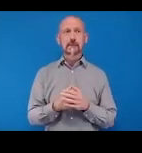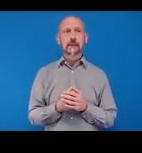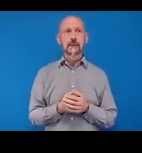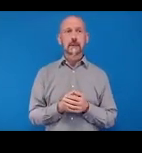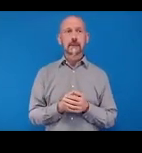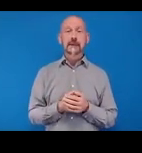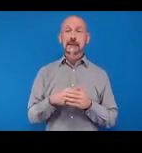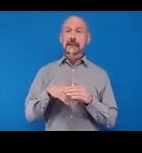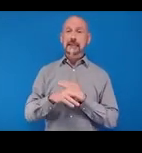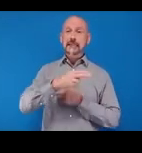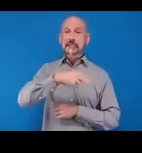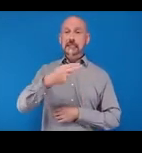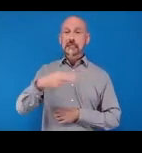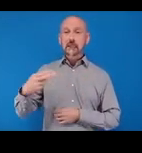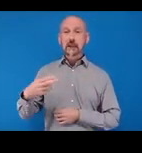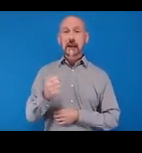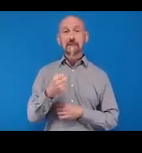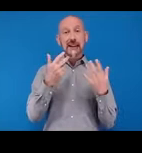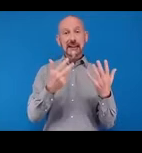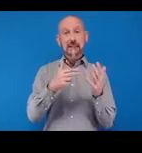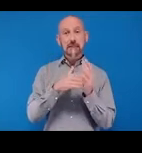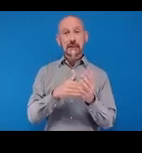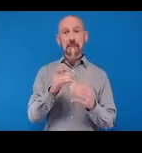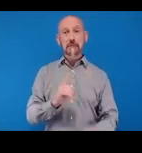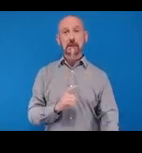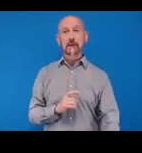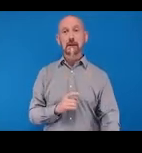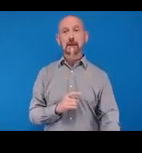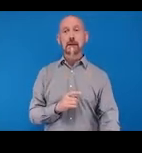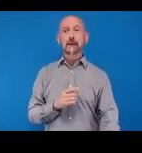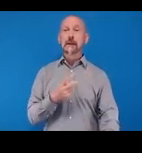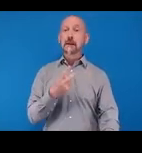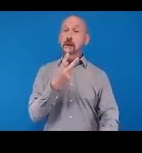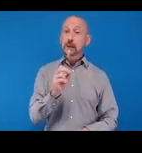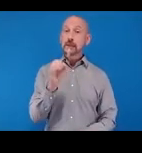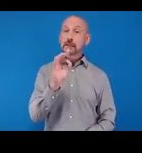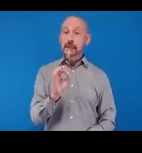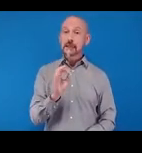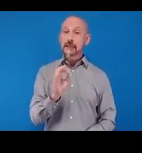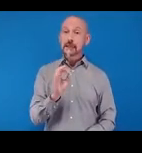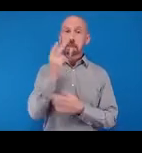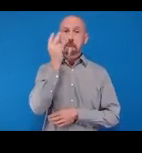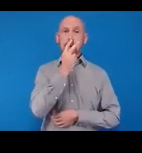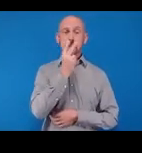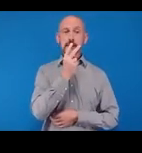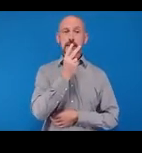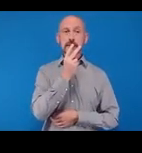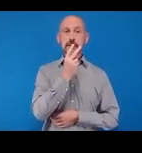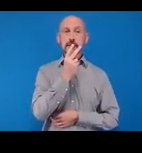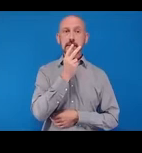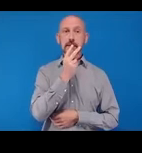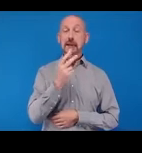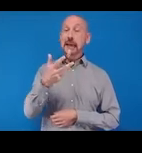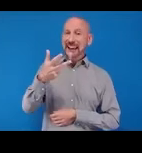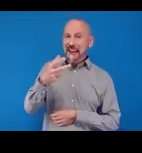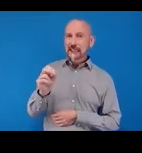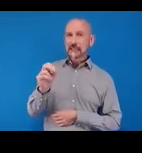affected. 20% of them are blind, and 80% of them can be restored